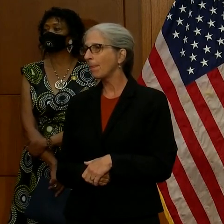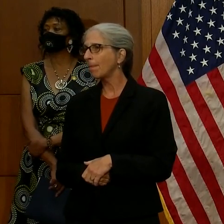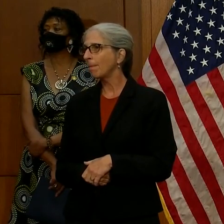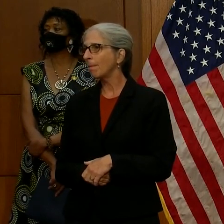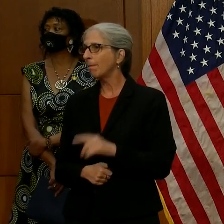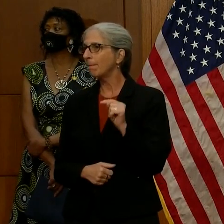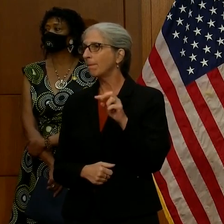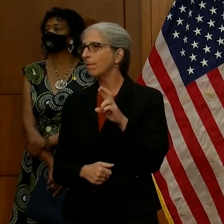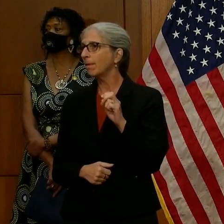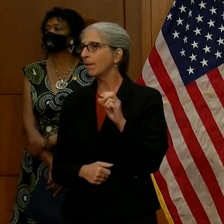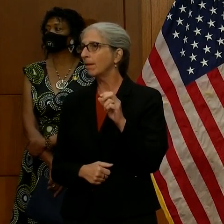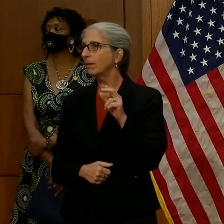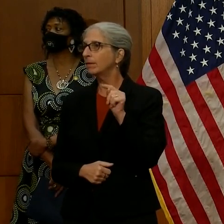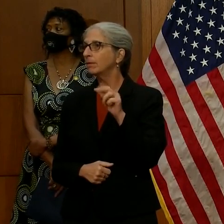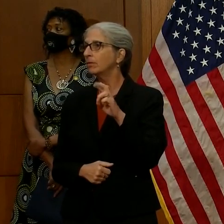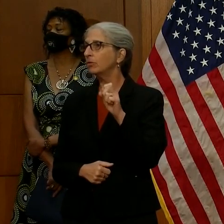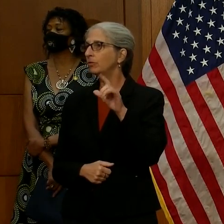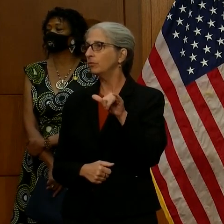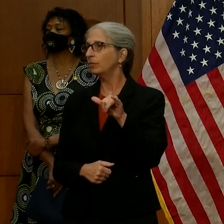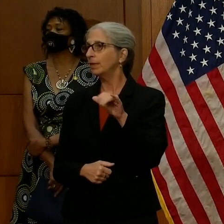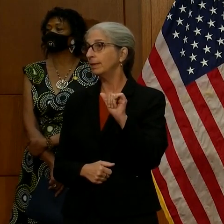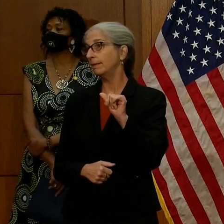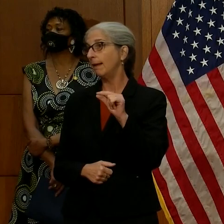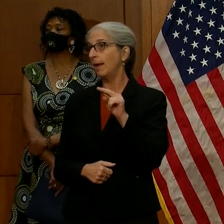Tracy Agnew with the Suffolk News Herald.